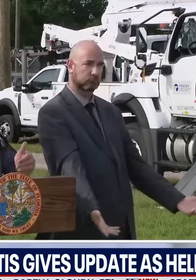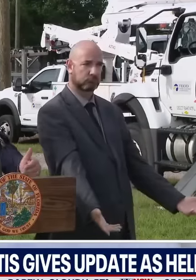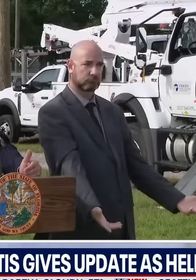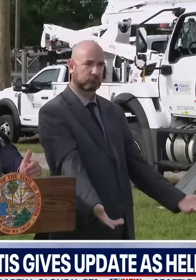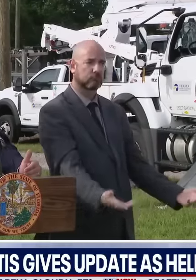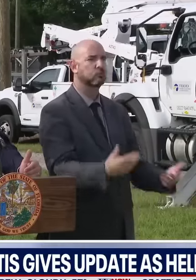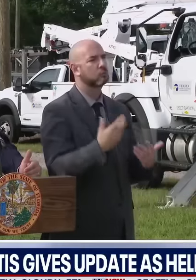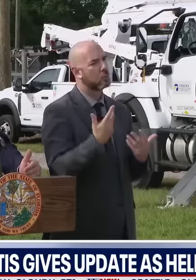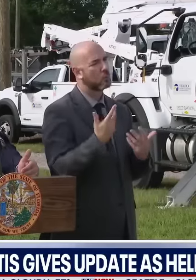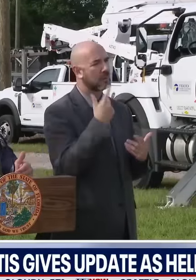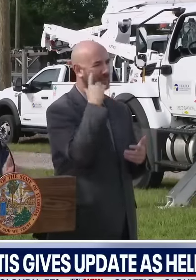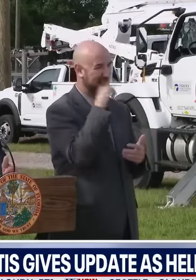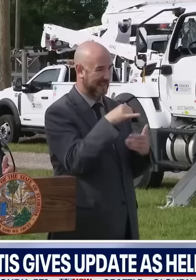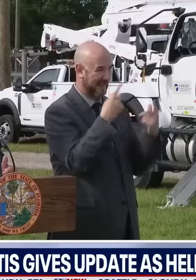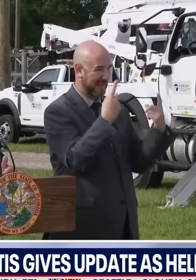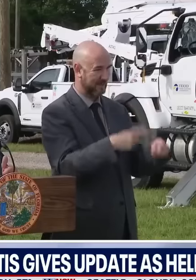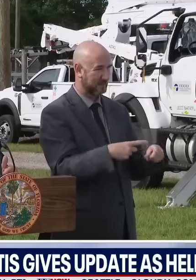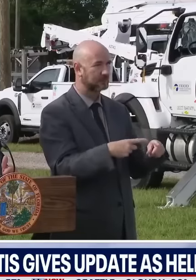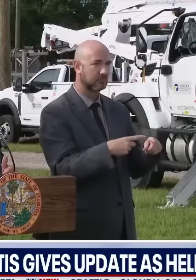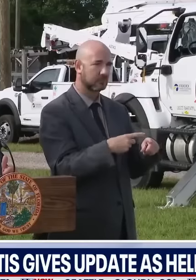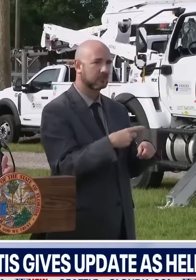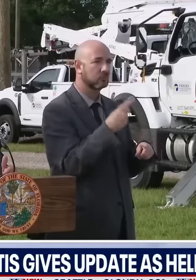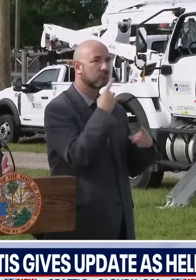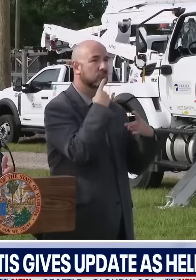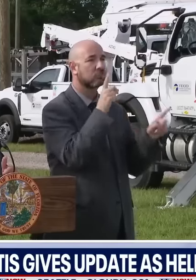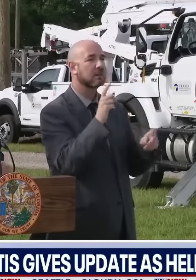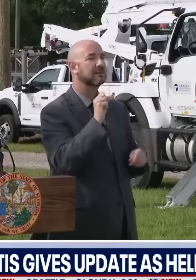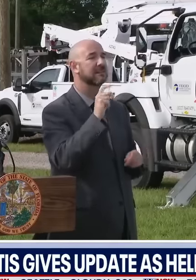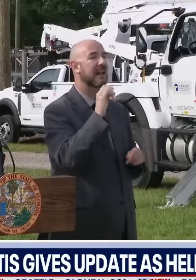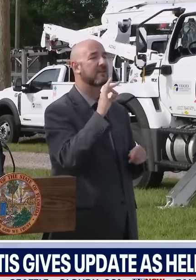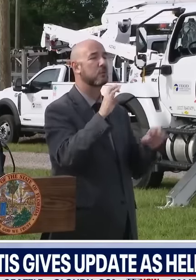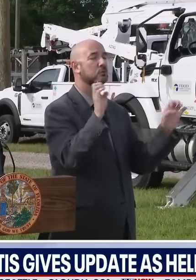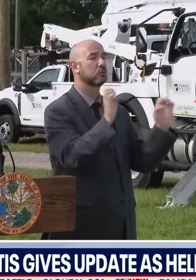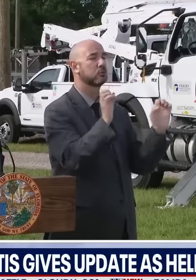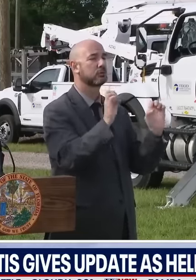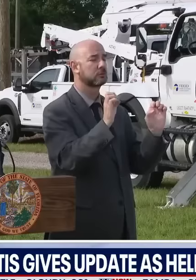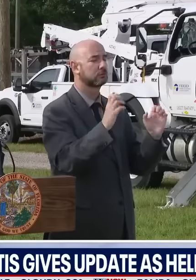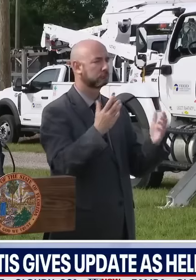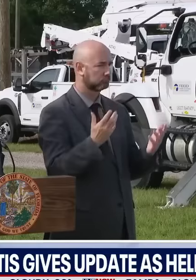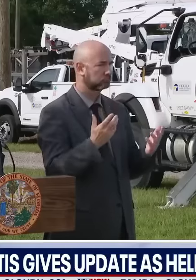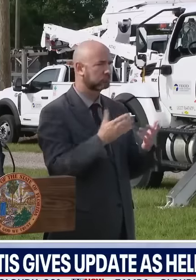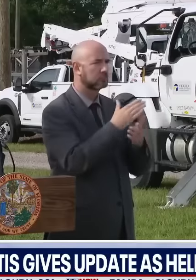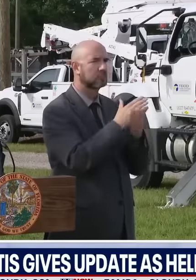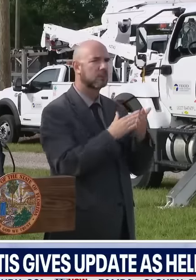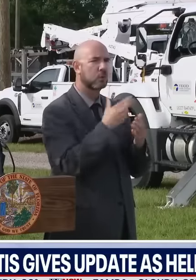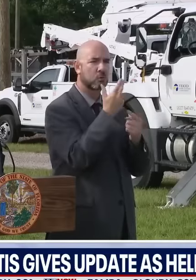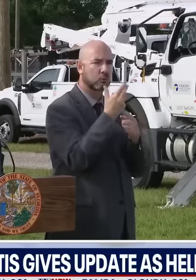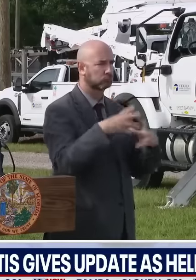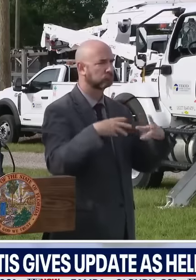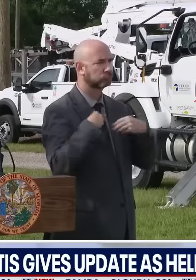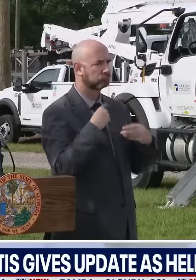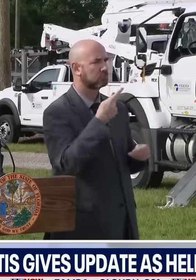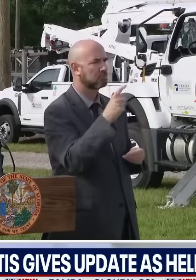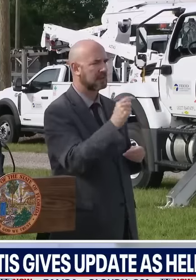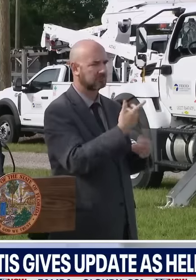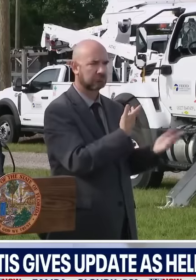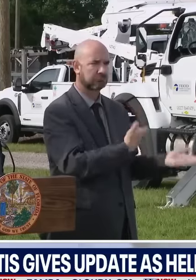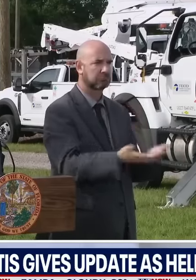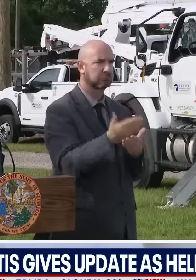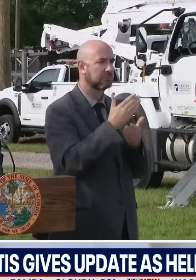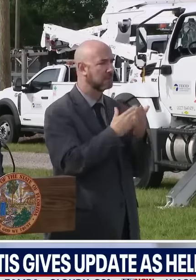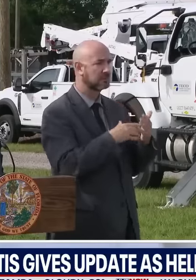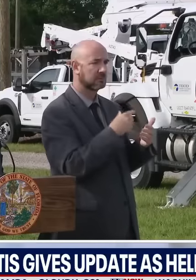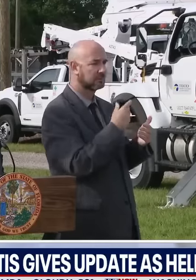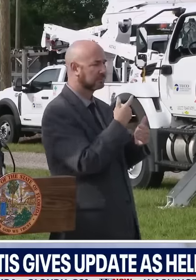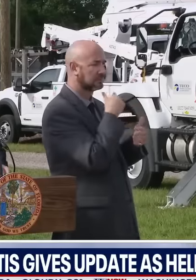of emergency, the hotels allow pets to go in to the hotels, even some hotels that are not normally pet-friendly. So